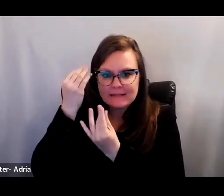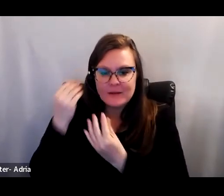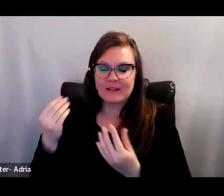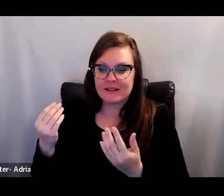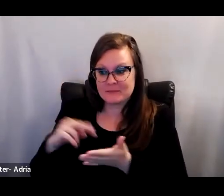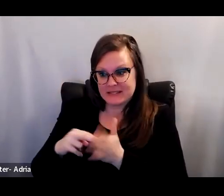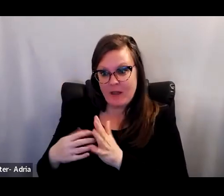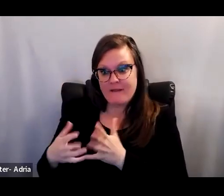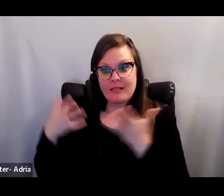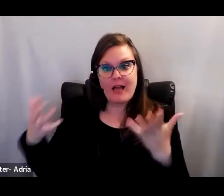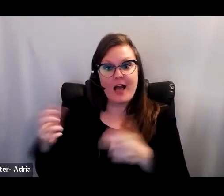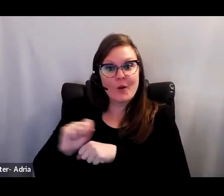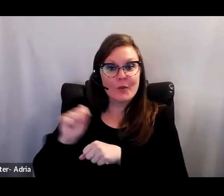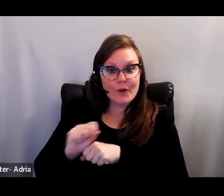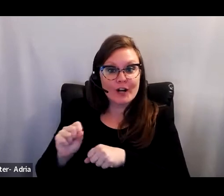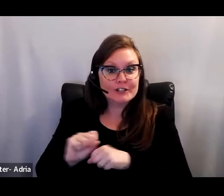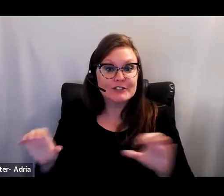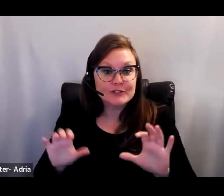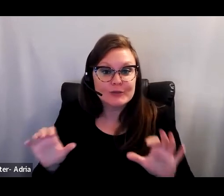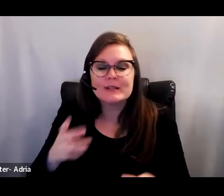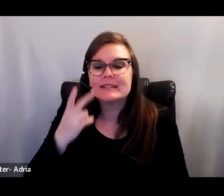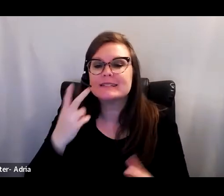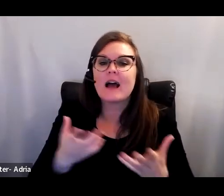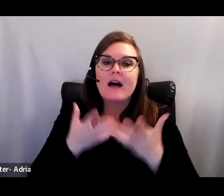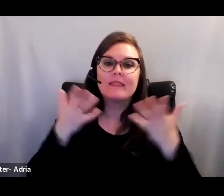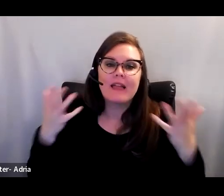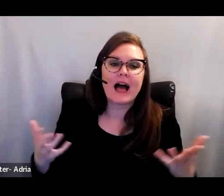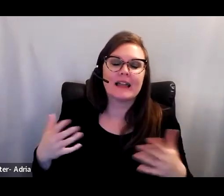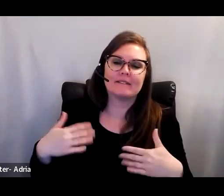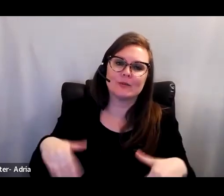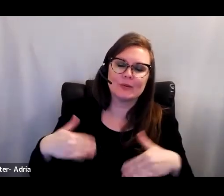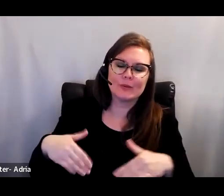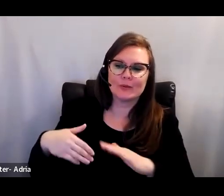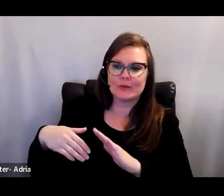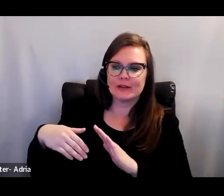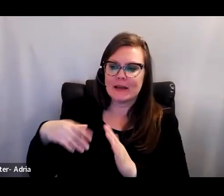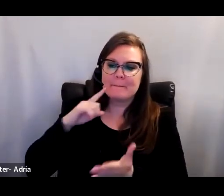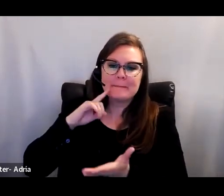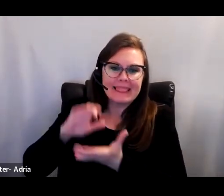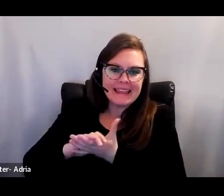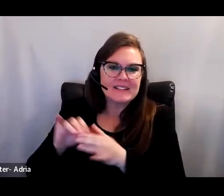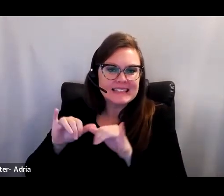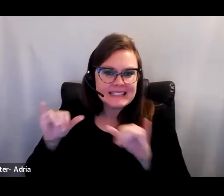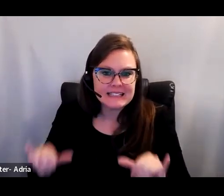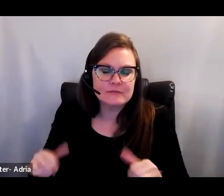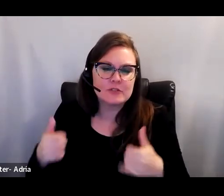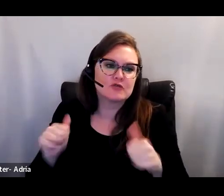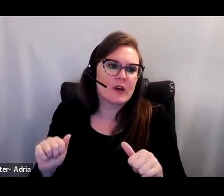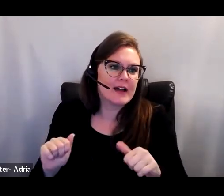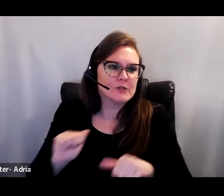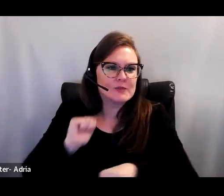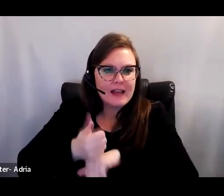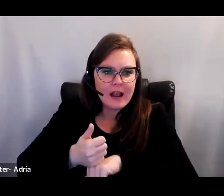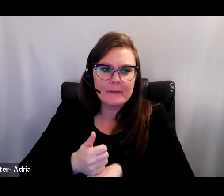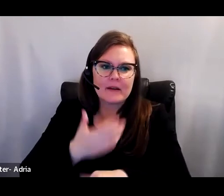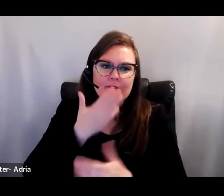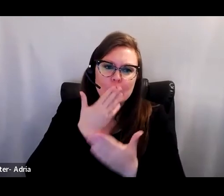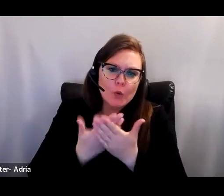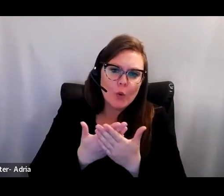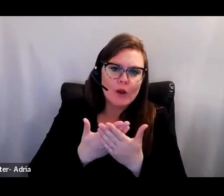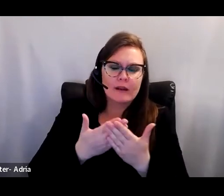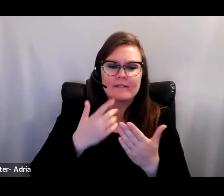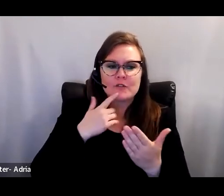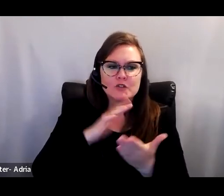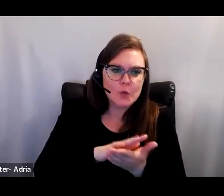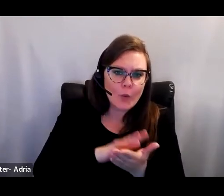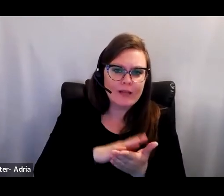is, we see various instances of deep-seated belief systems that undermine efforts to create more equitable schools and systems. We need to address these beliefs